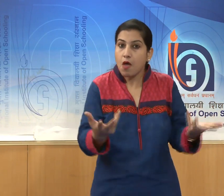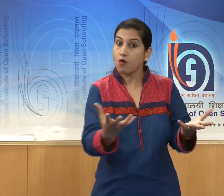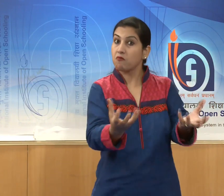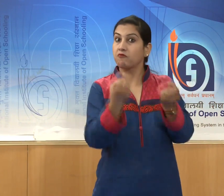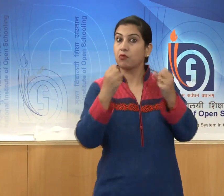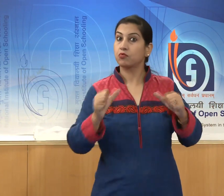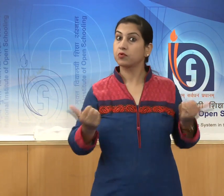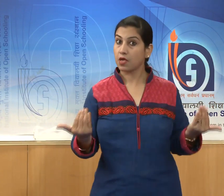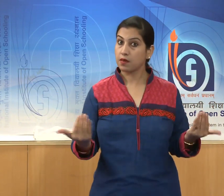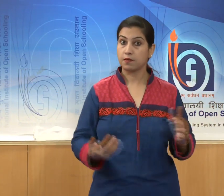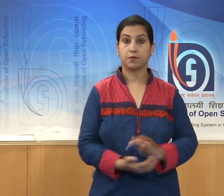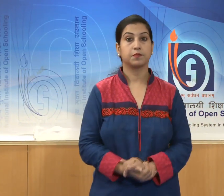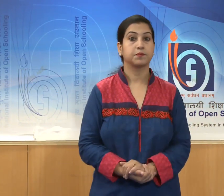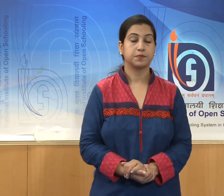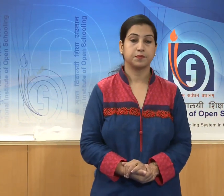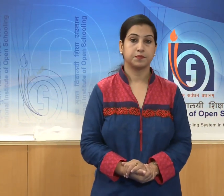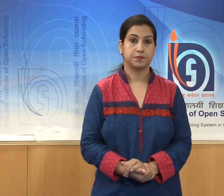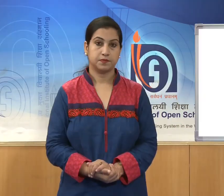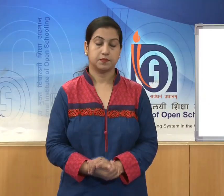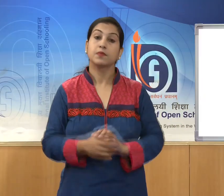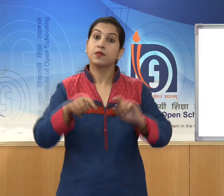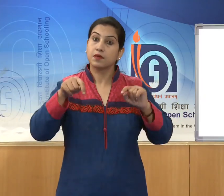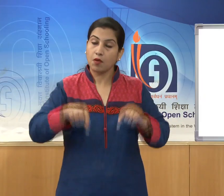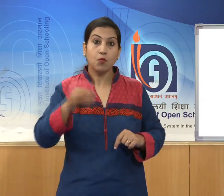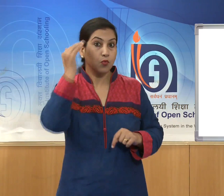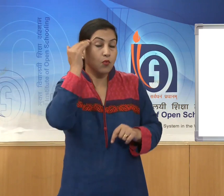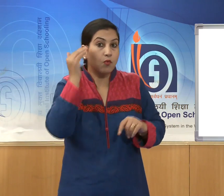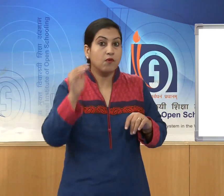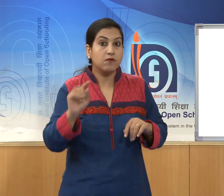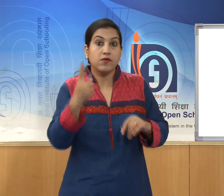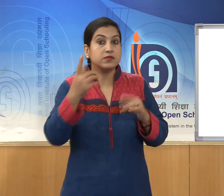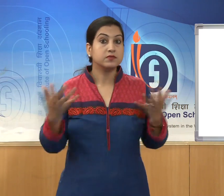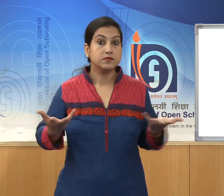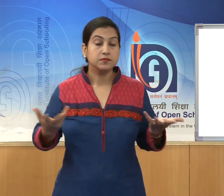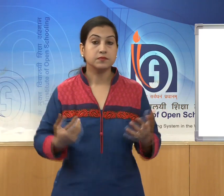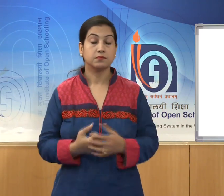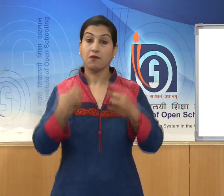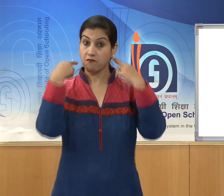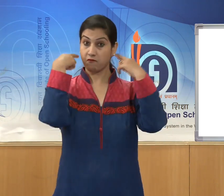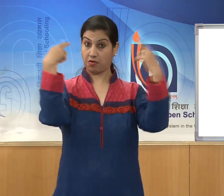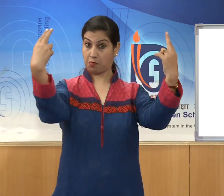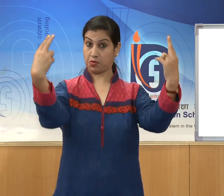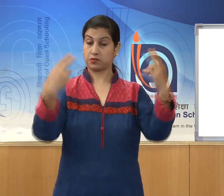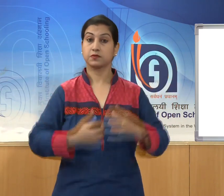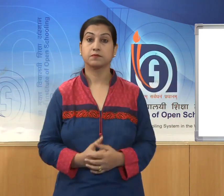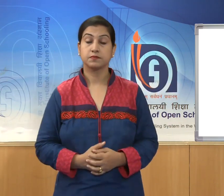objects. Let us know about the famous work